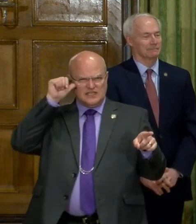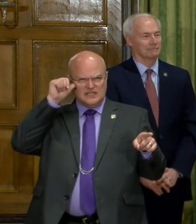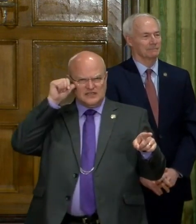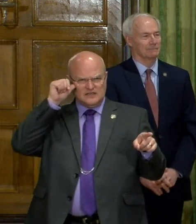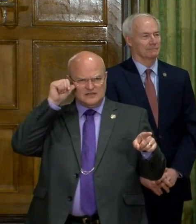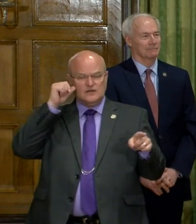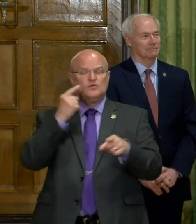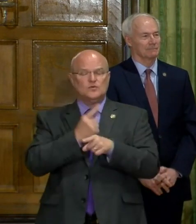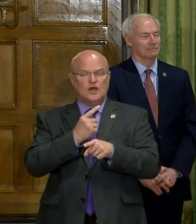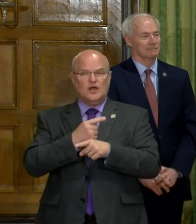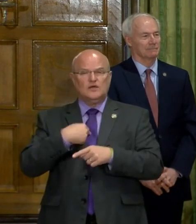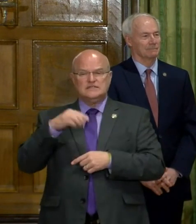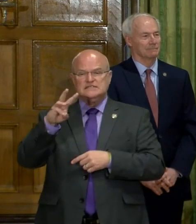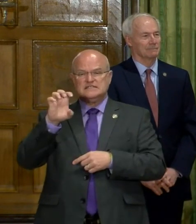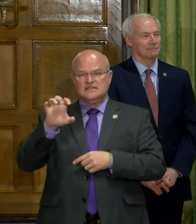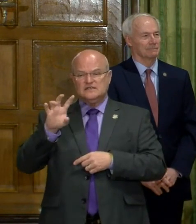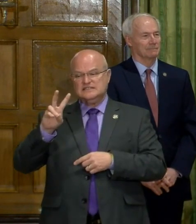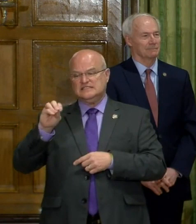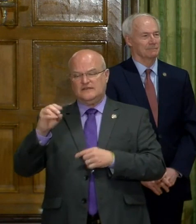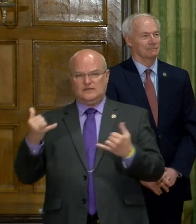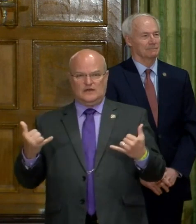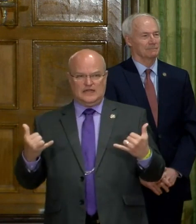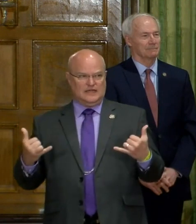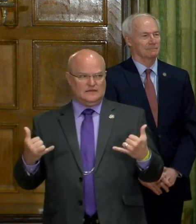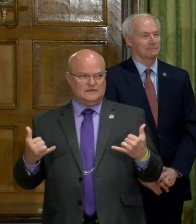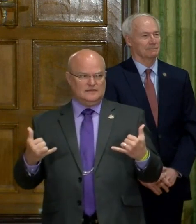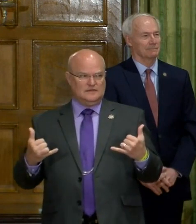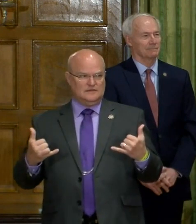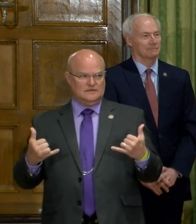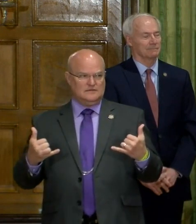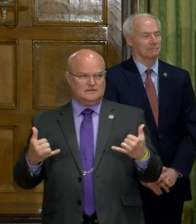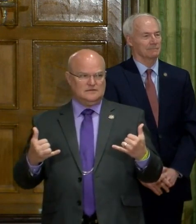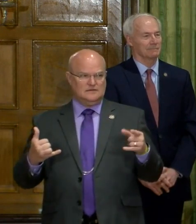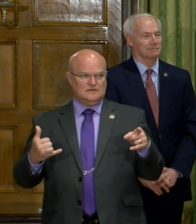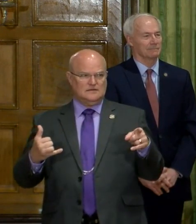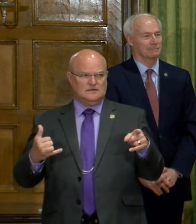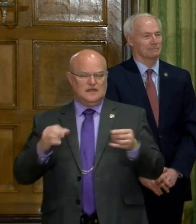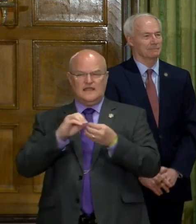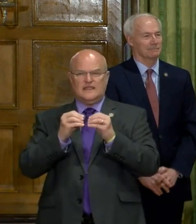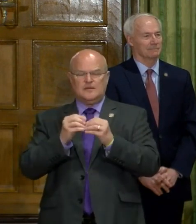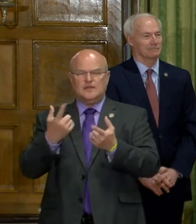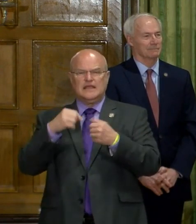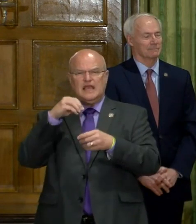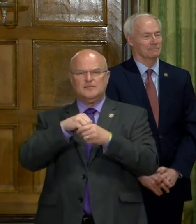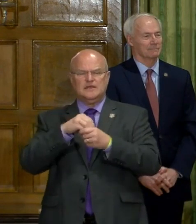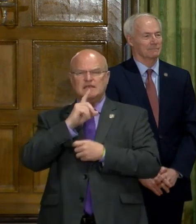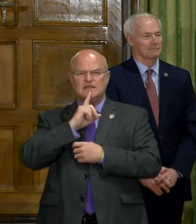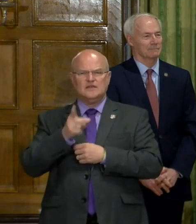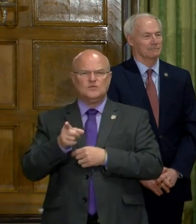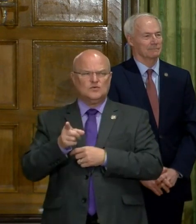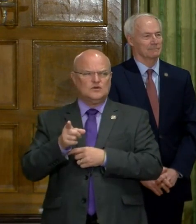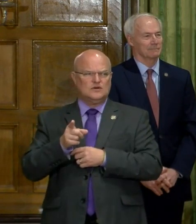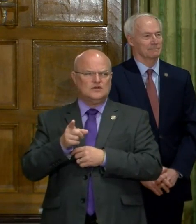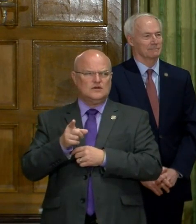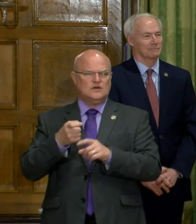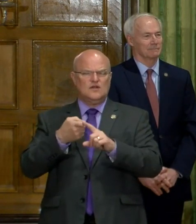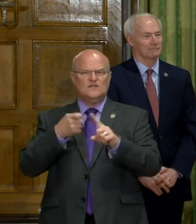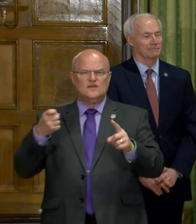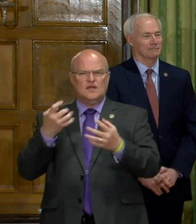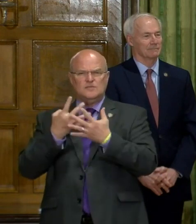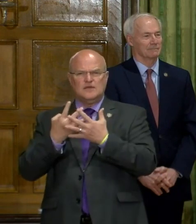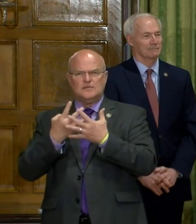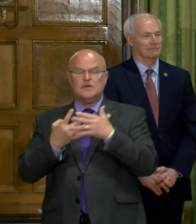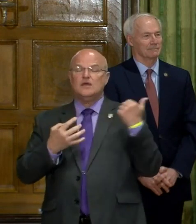why I asked. Right. So we're at 670. 670 because the numbers that came in were from